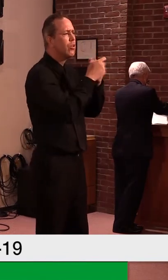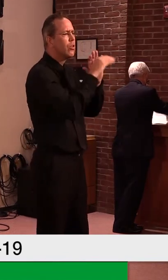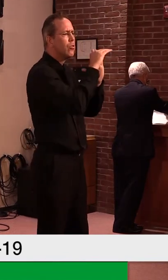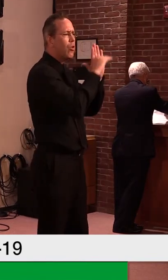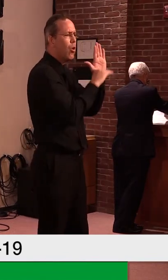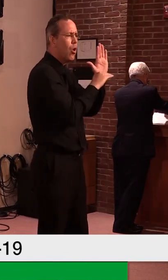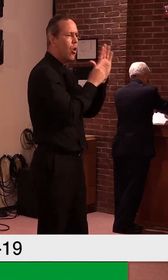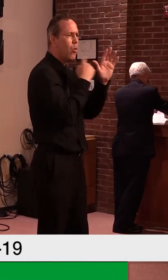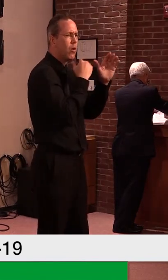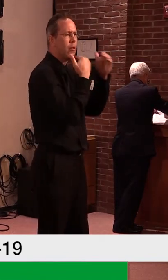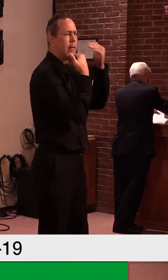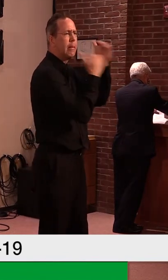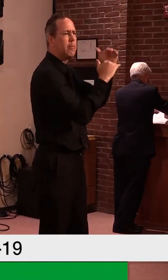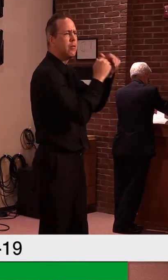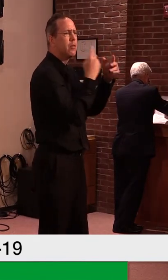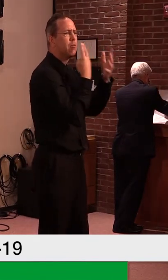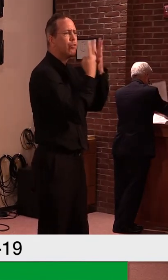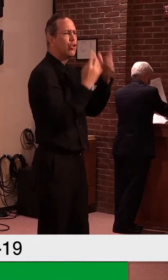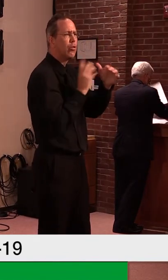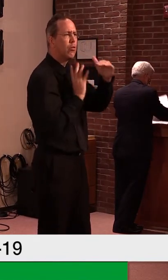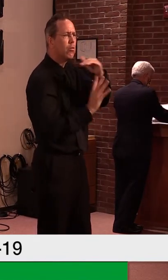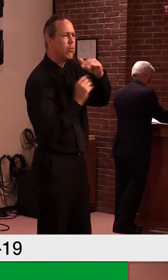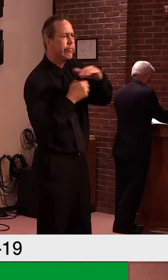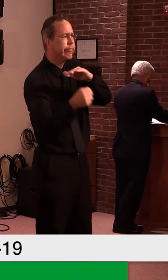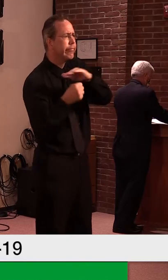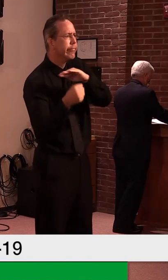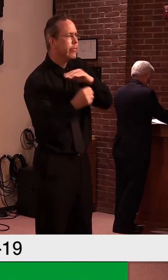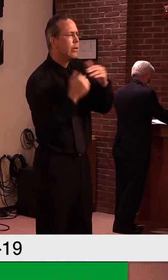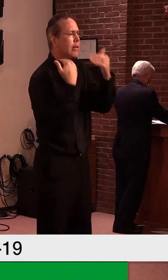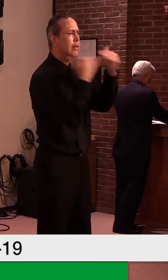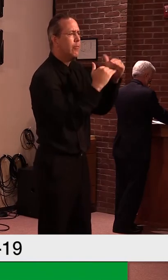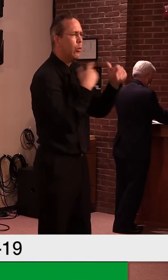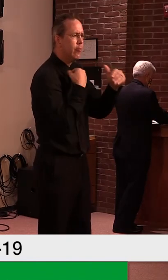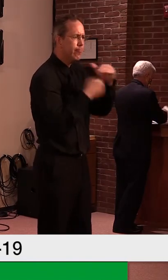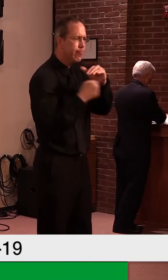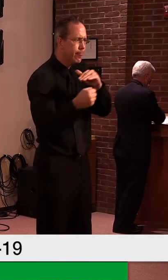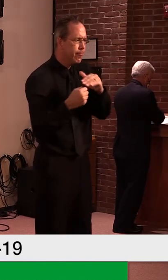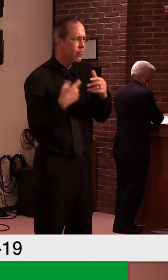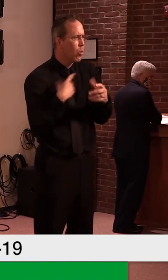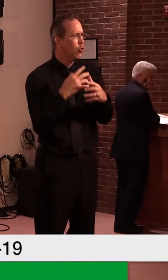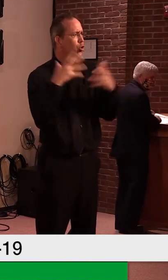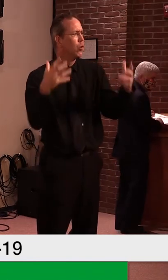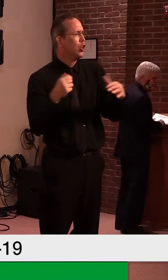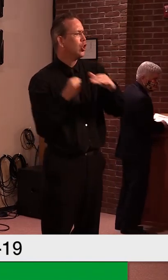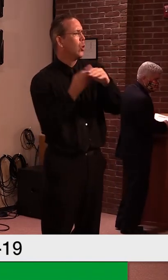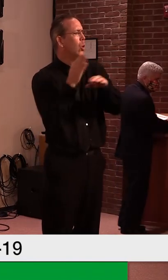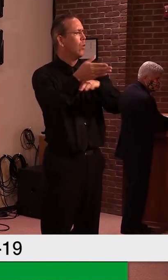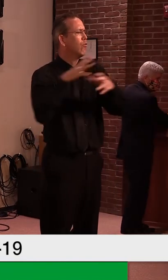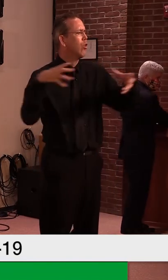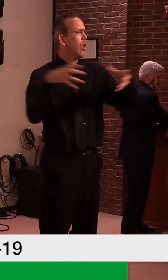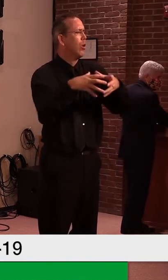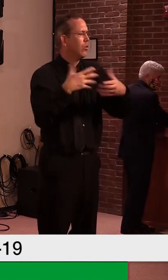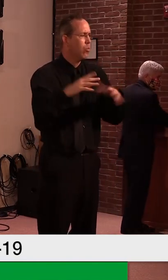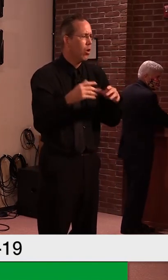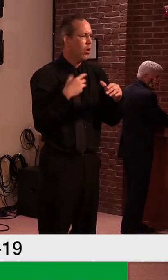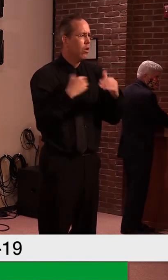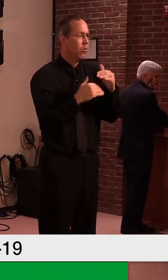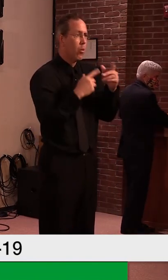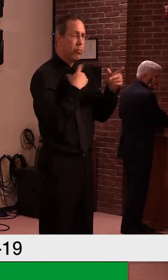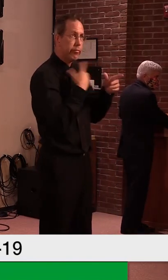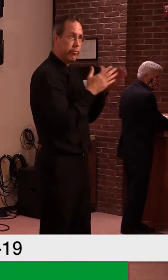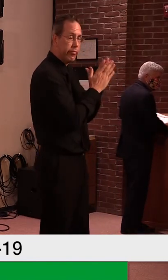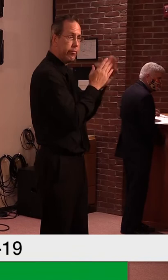they're the ones that, uh, that put them through the process to determine if they're in, uh, go into incarceration or not.